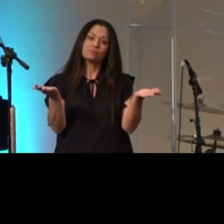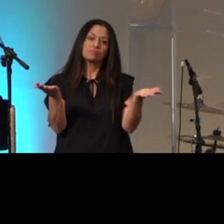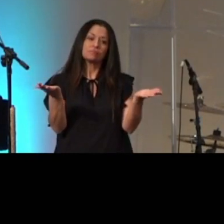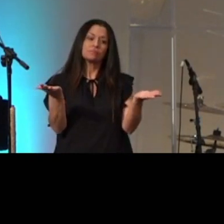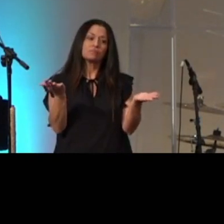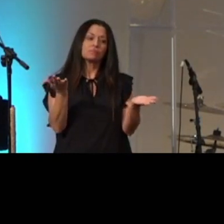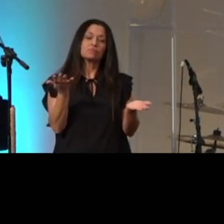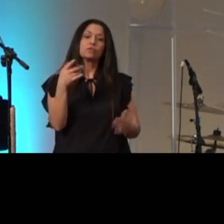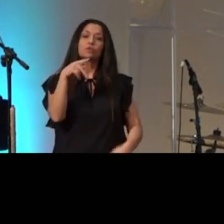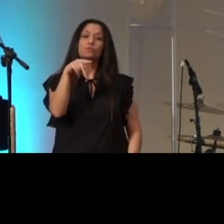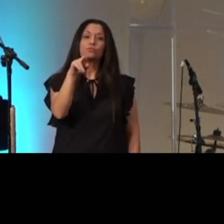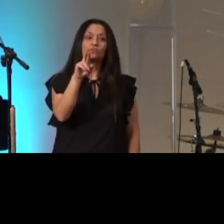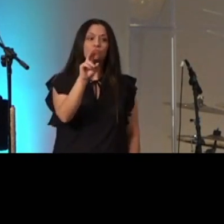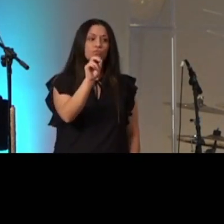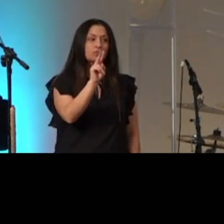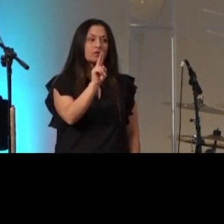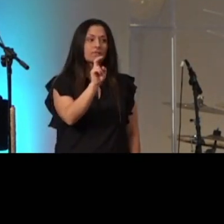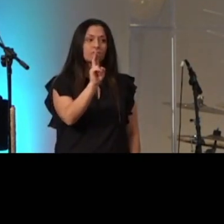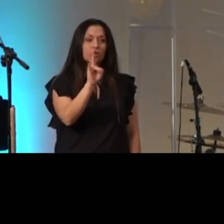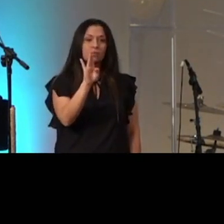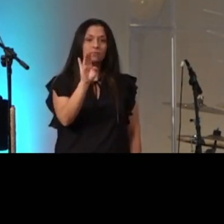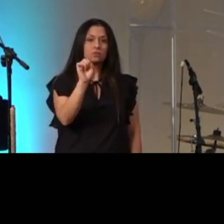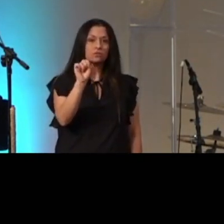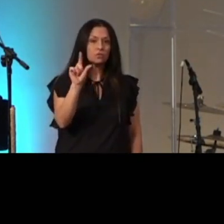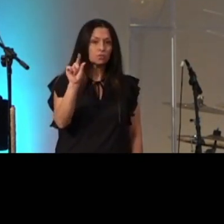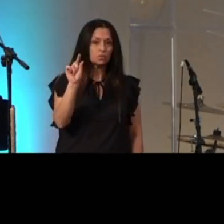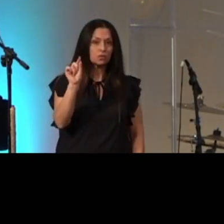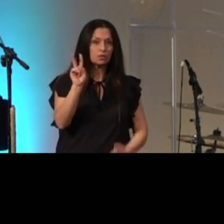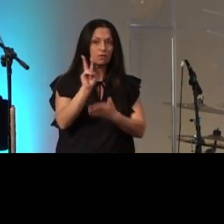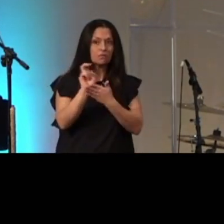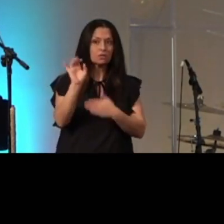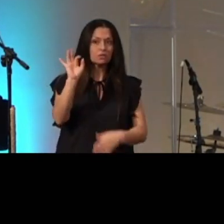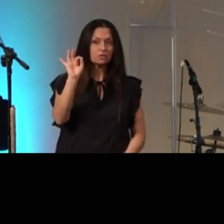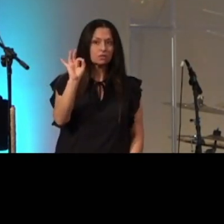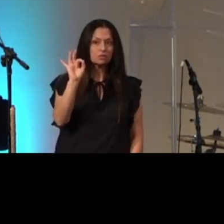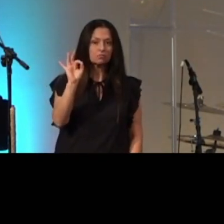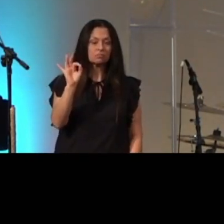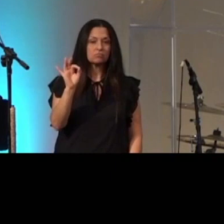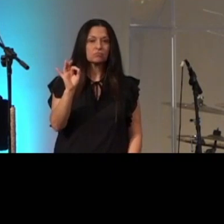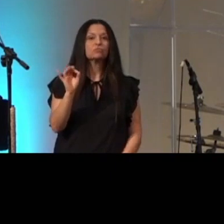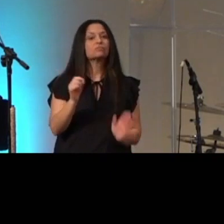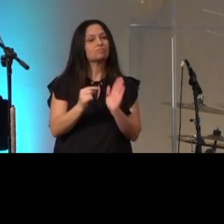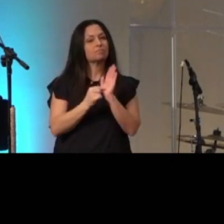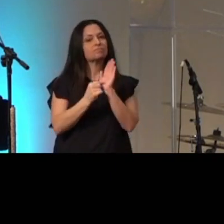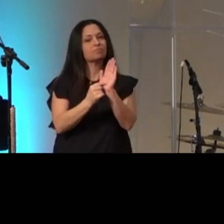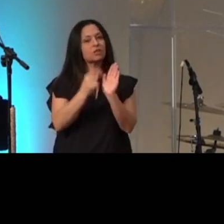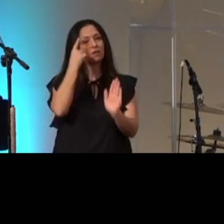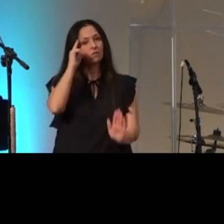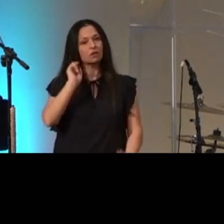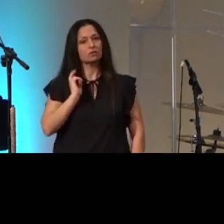well proverbs 20 verse 9 expresses it for us